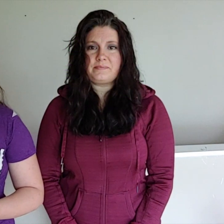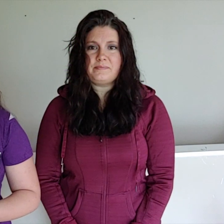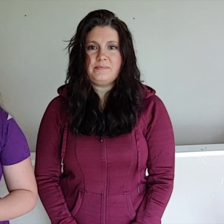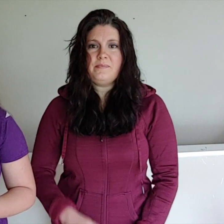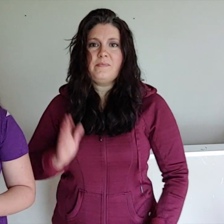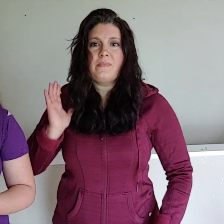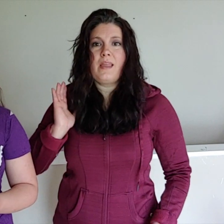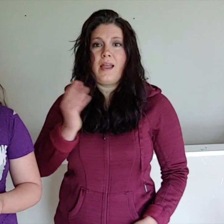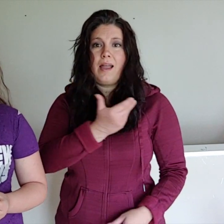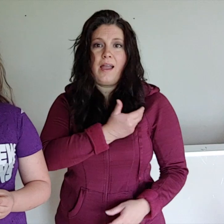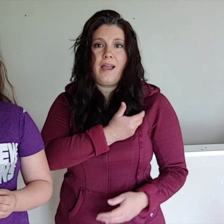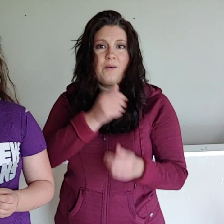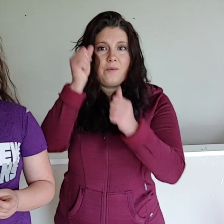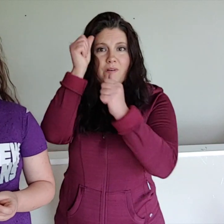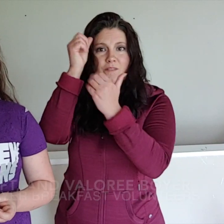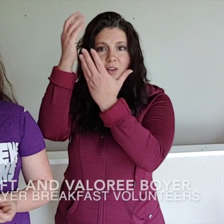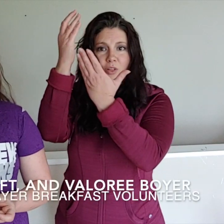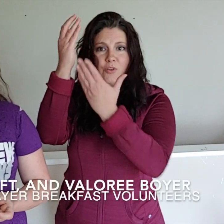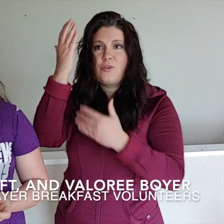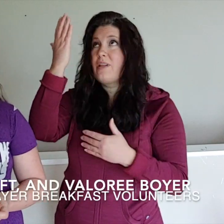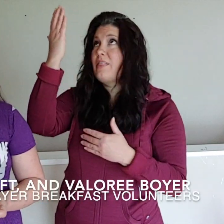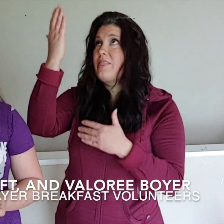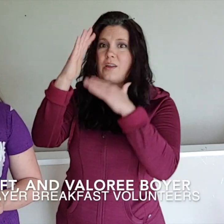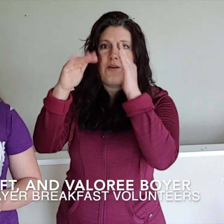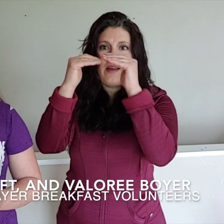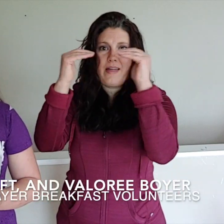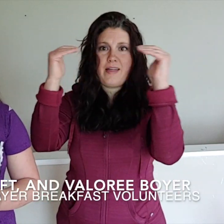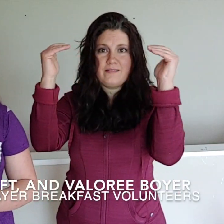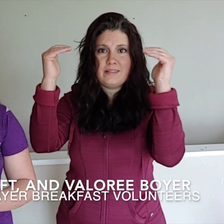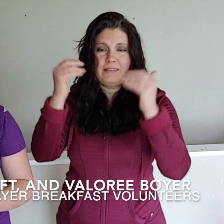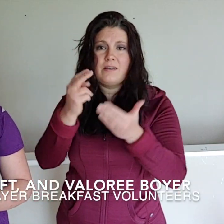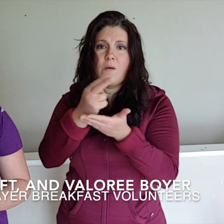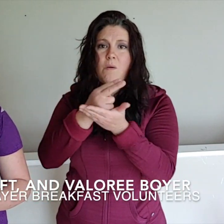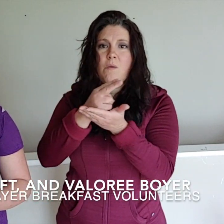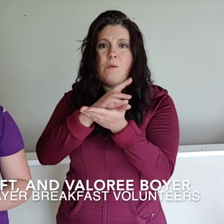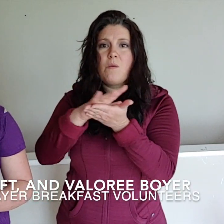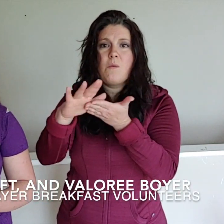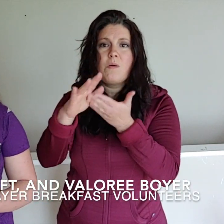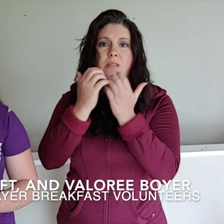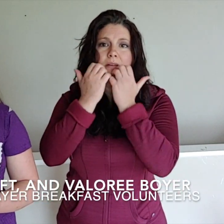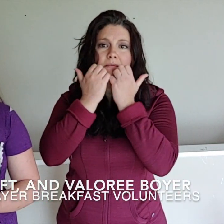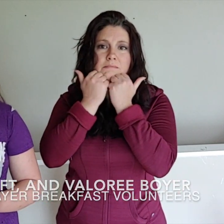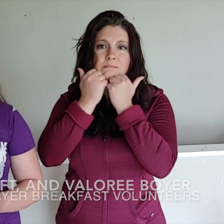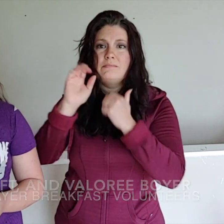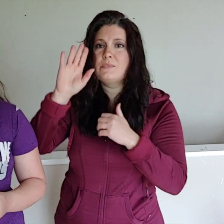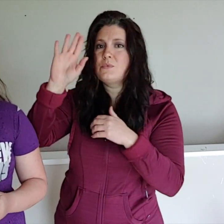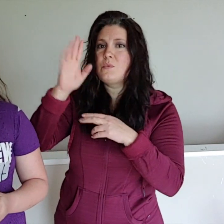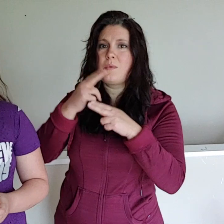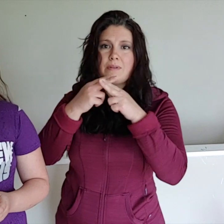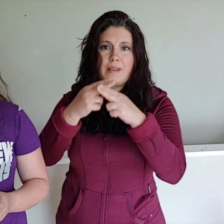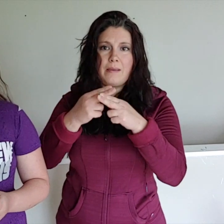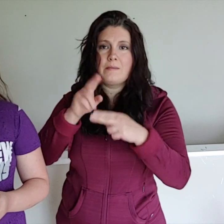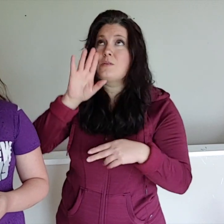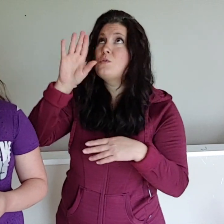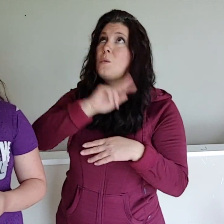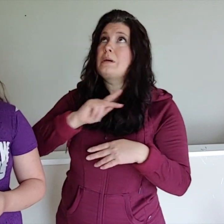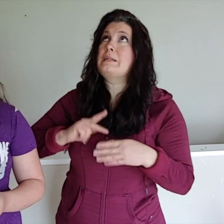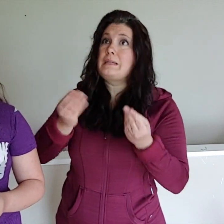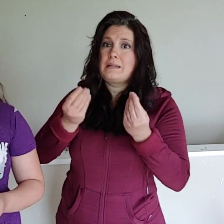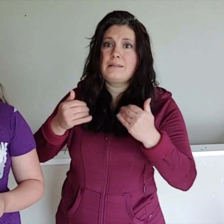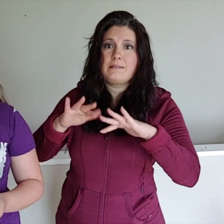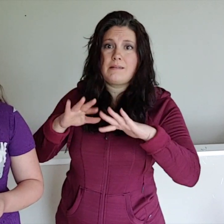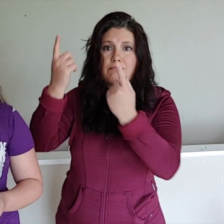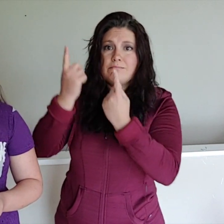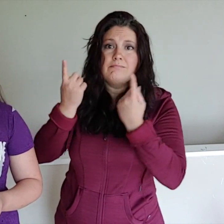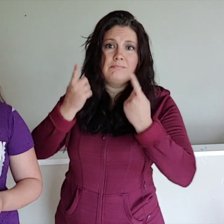Our Father, who art in heaven, holy be thy name, thy kingdom come, thy